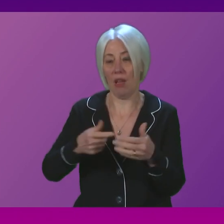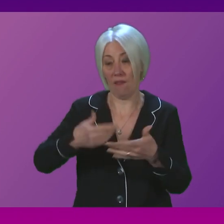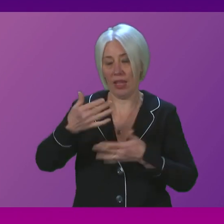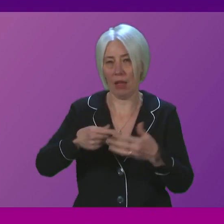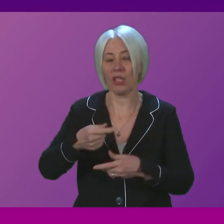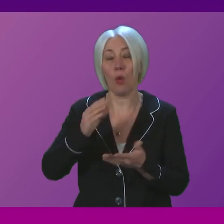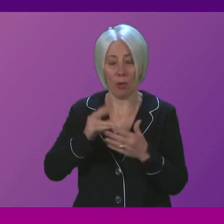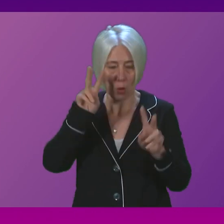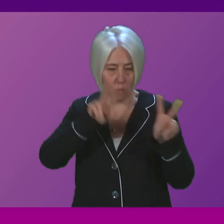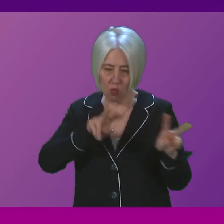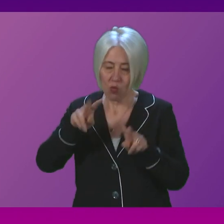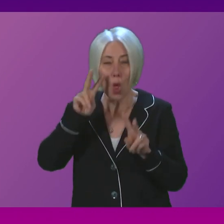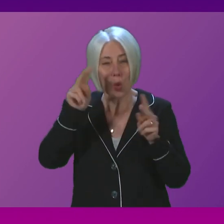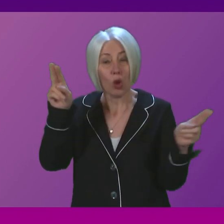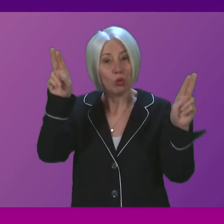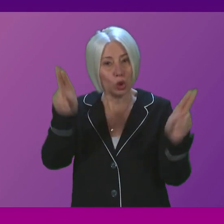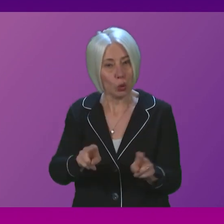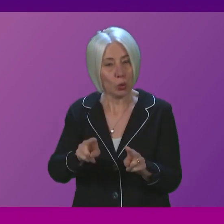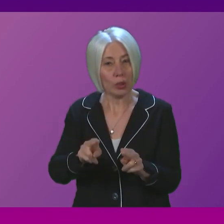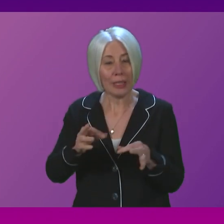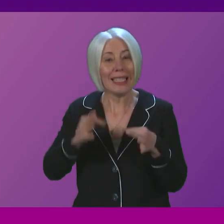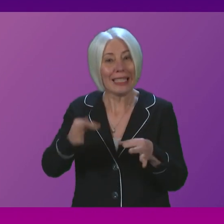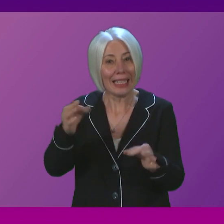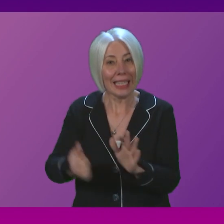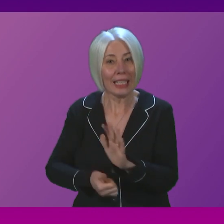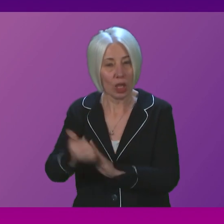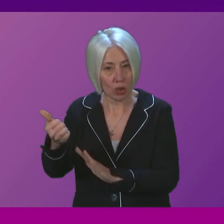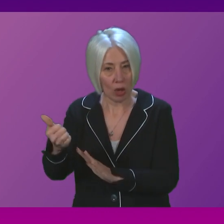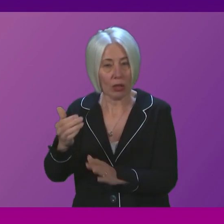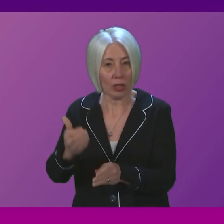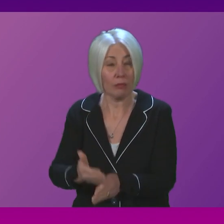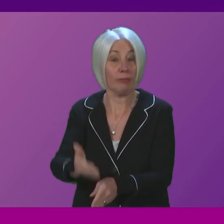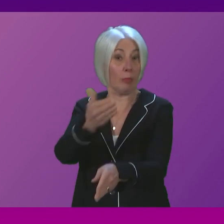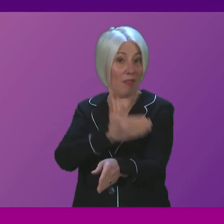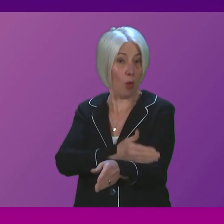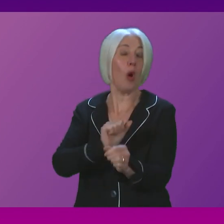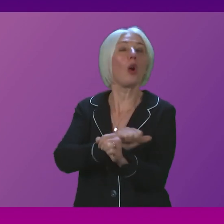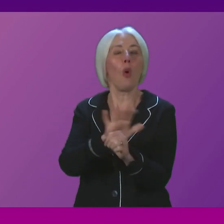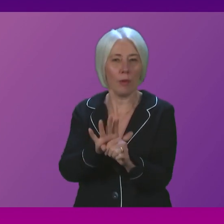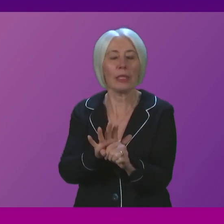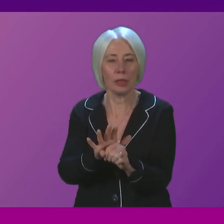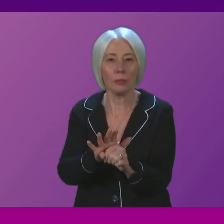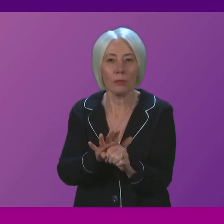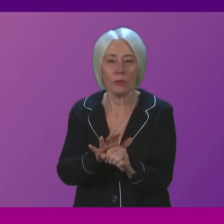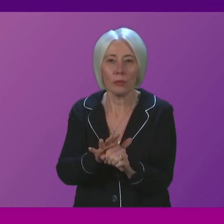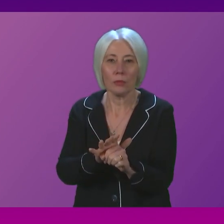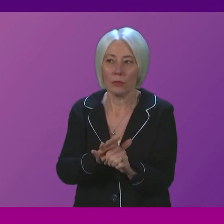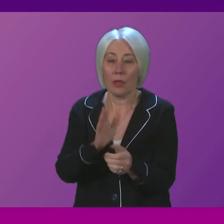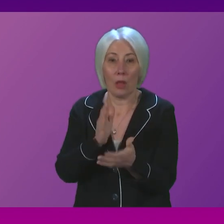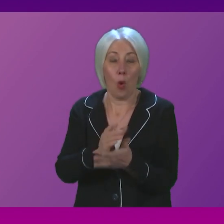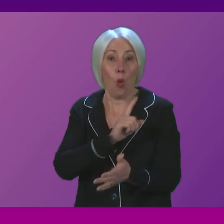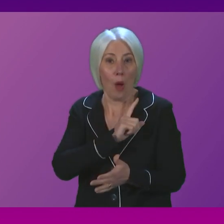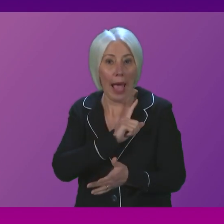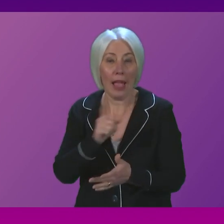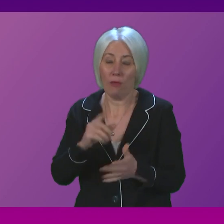seen a reduction in delayed discharge compared to the period immediately preceding the COVID pandemic. That's as a result